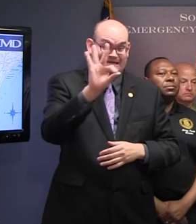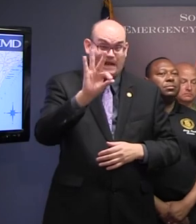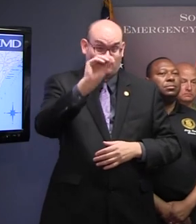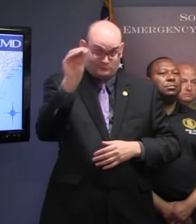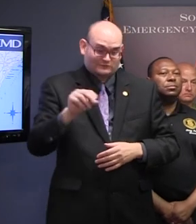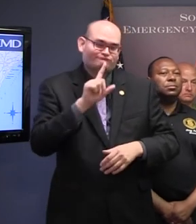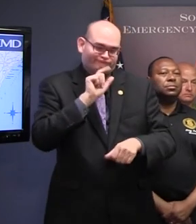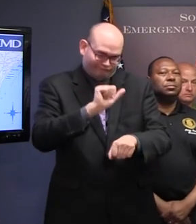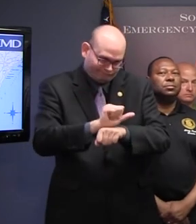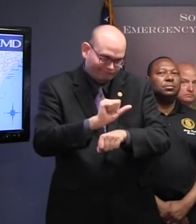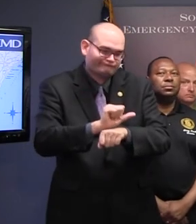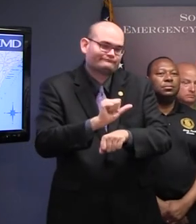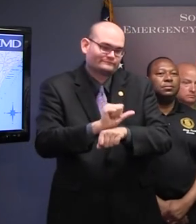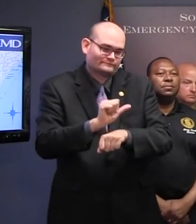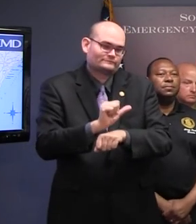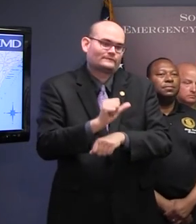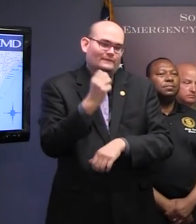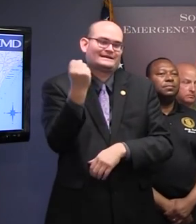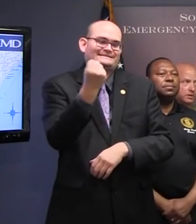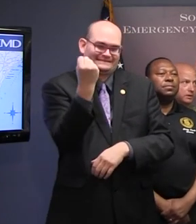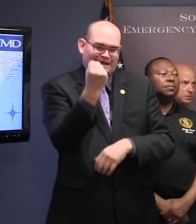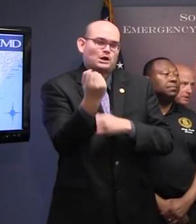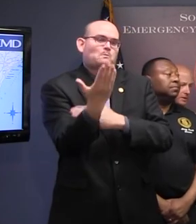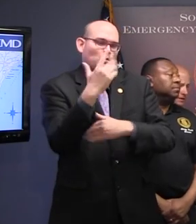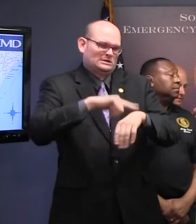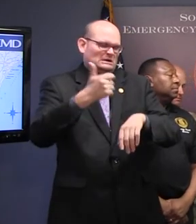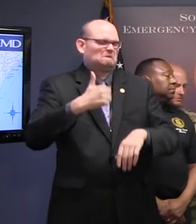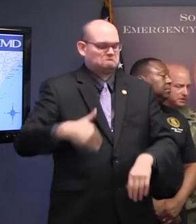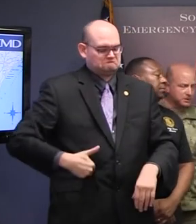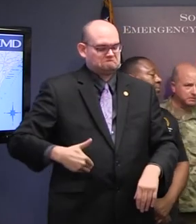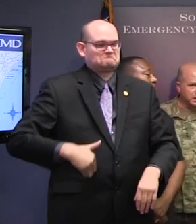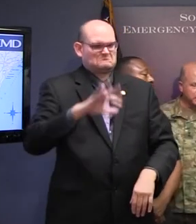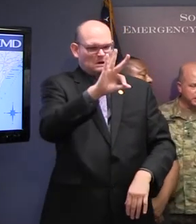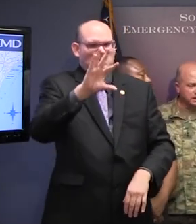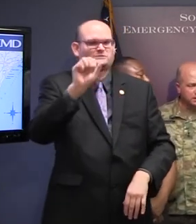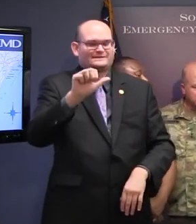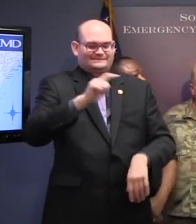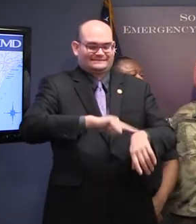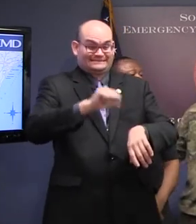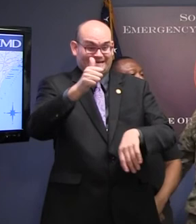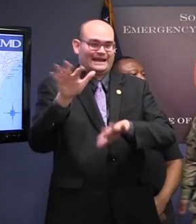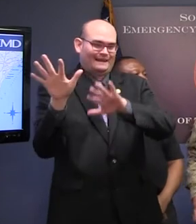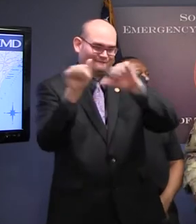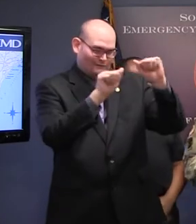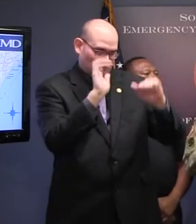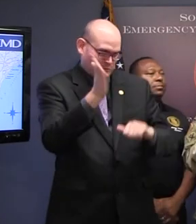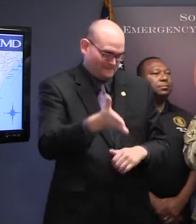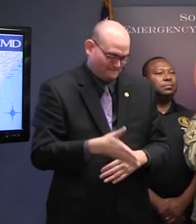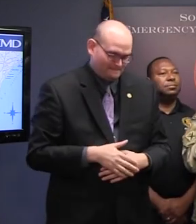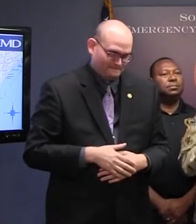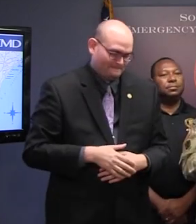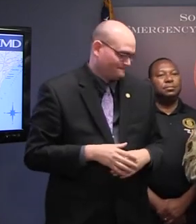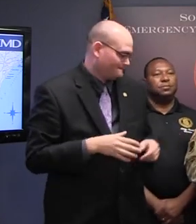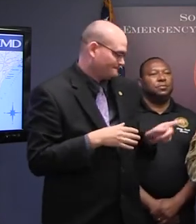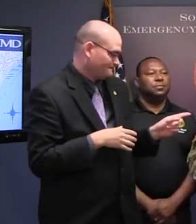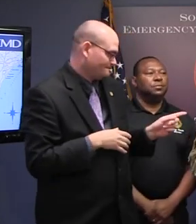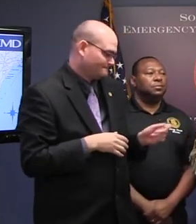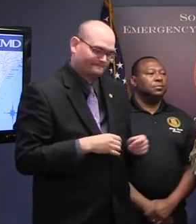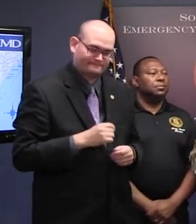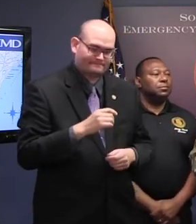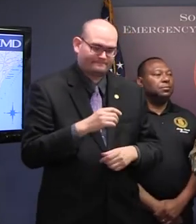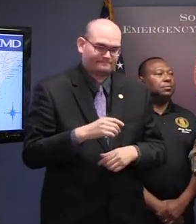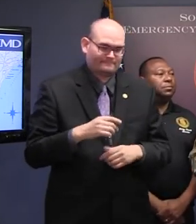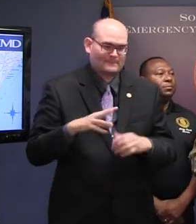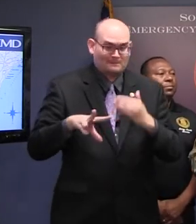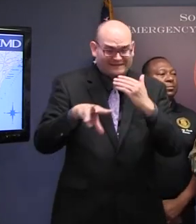at 10 o'clock on Saturday morning. Governor Mayer, say something about that. general? Governor, the evacuation is